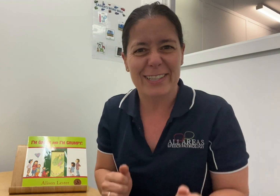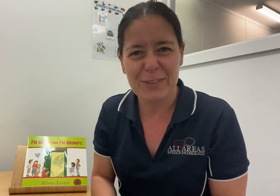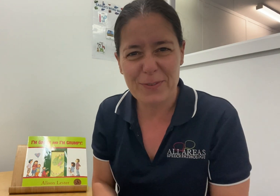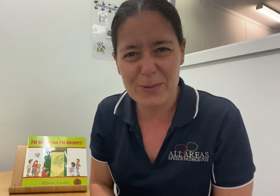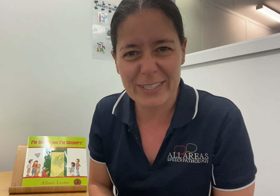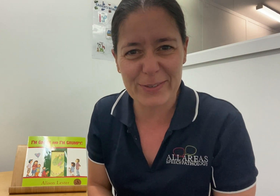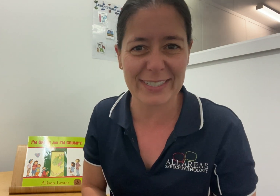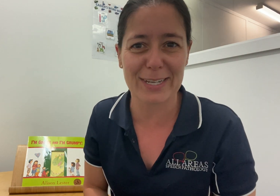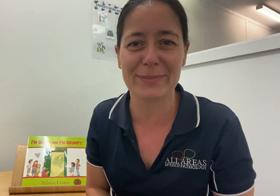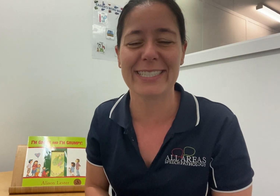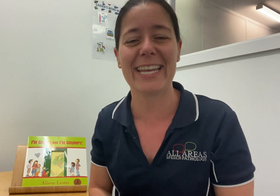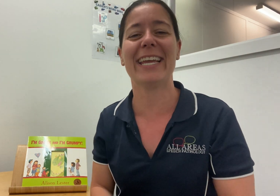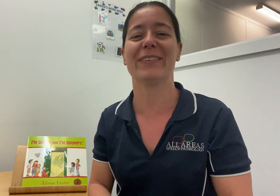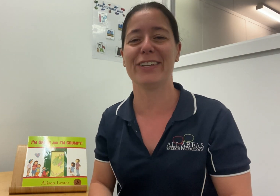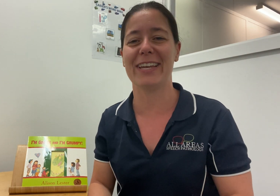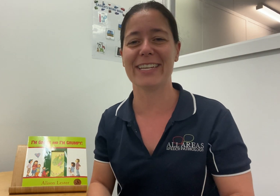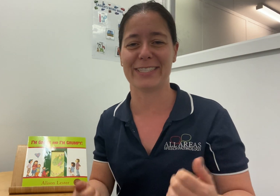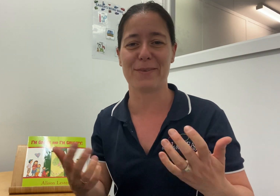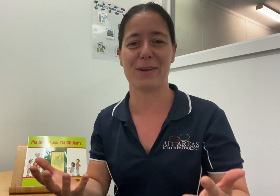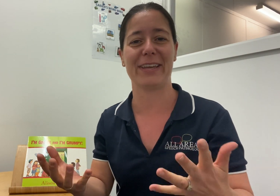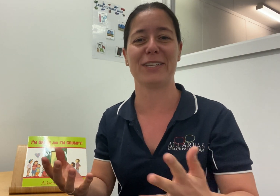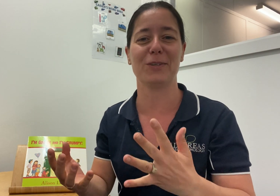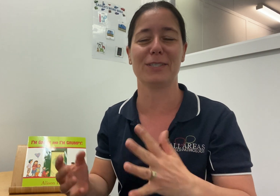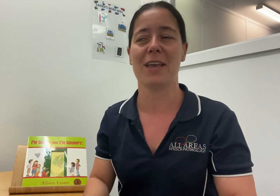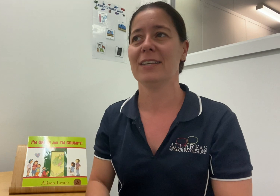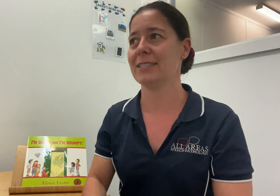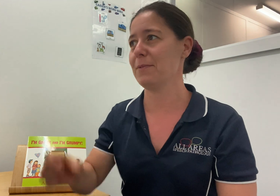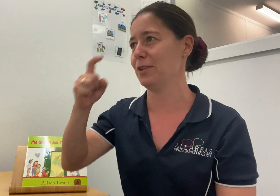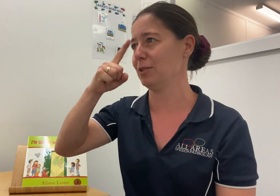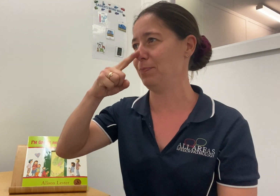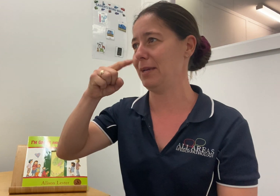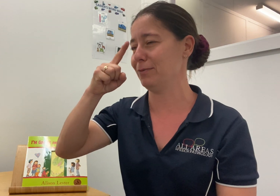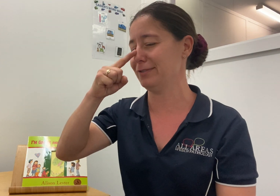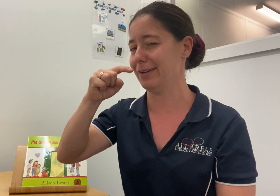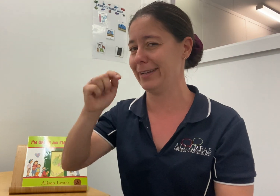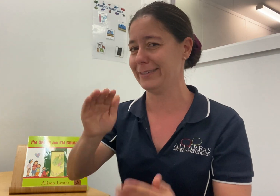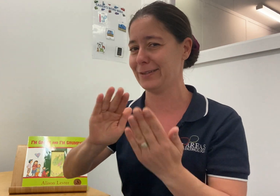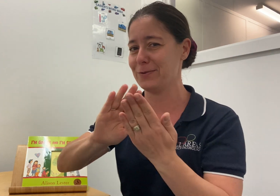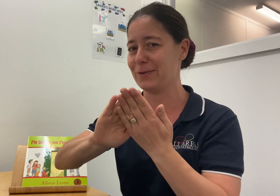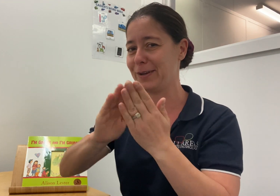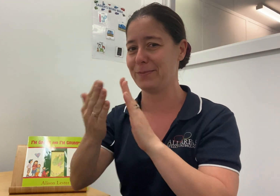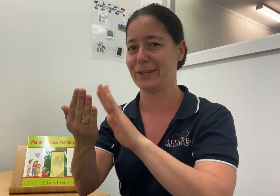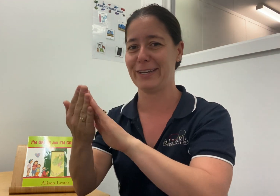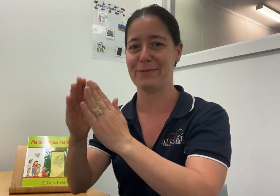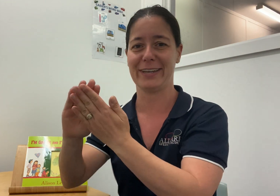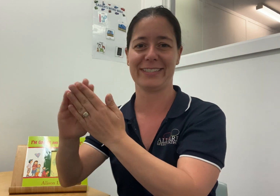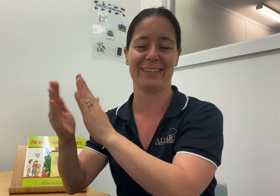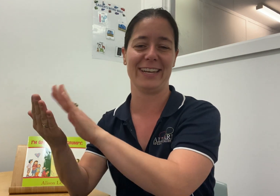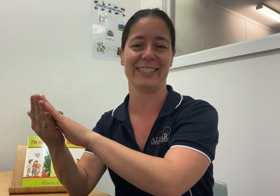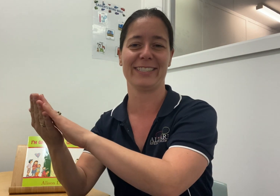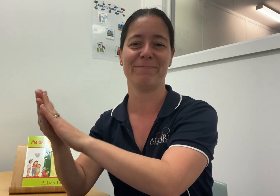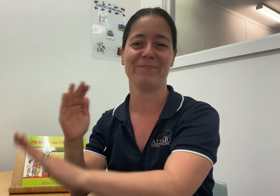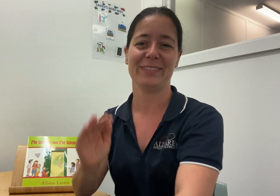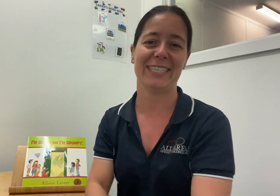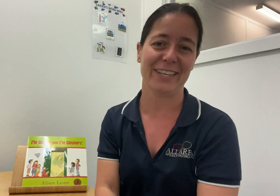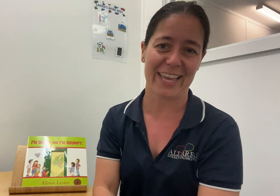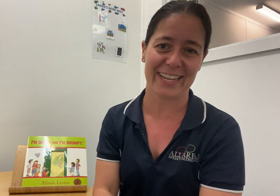look forward to doing some singing with you next time where we can use some of those people signs or community worker signs. See you then.